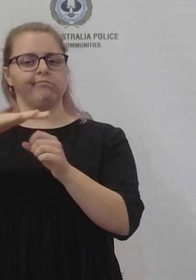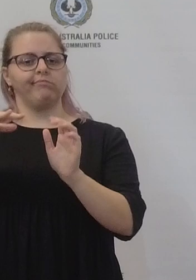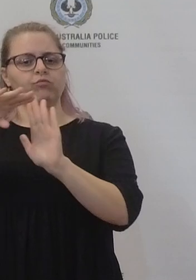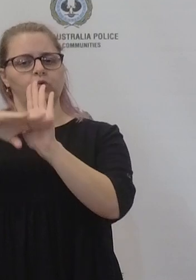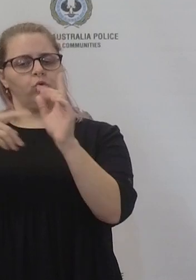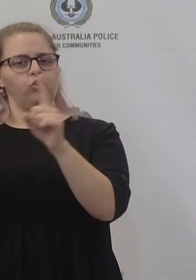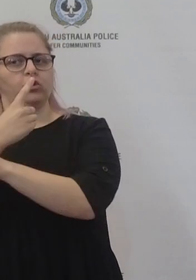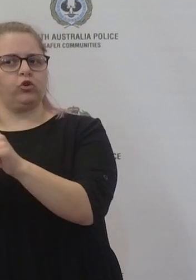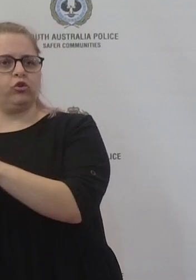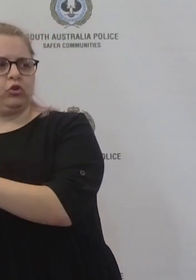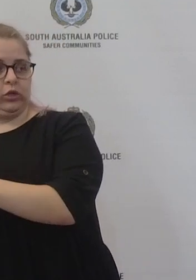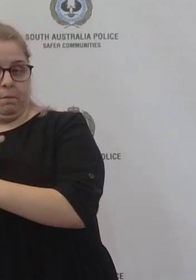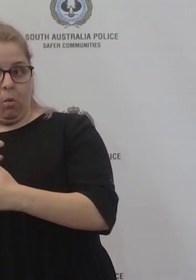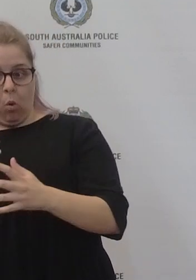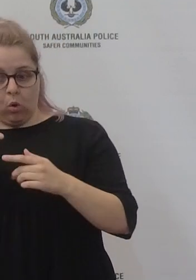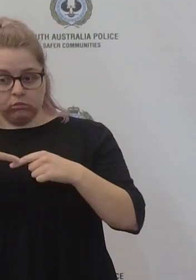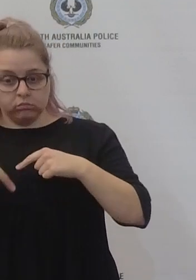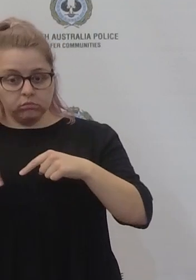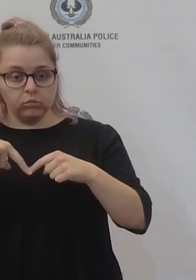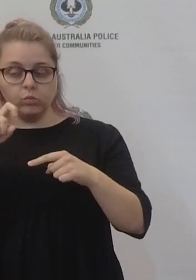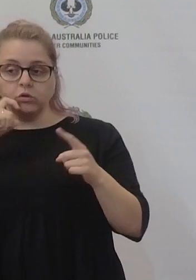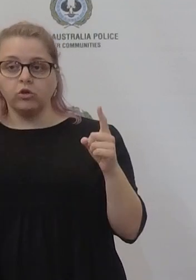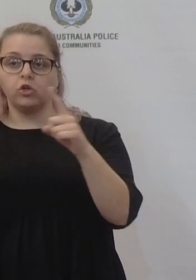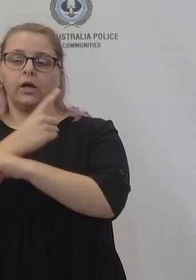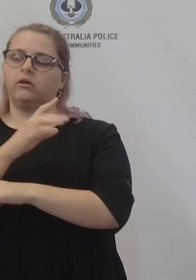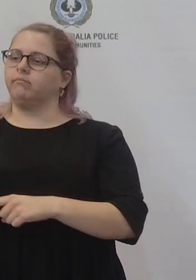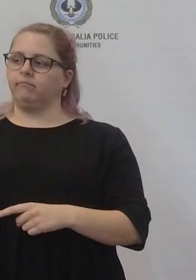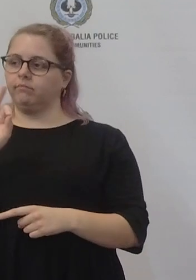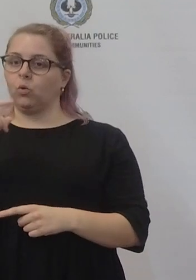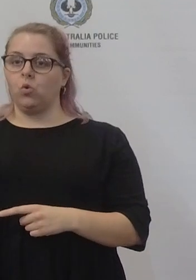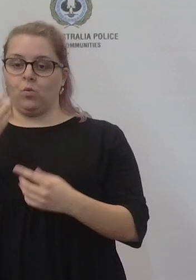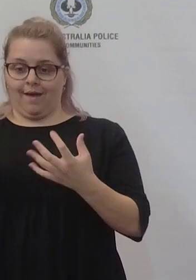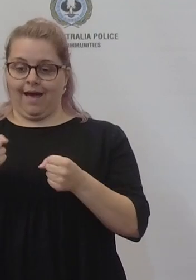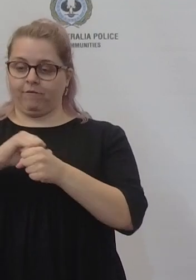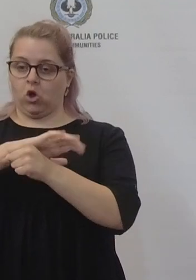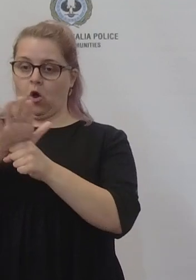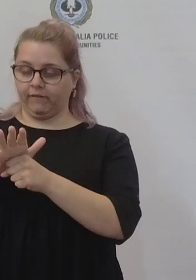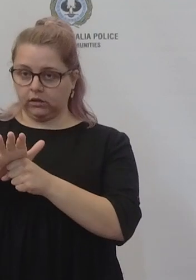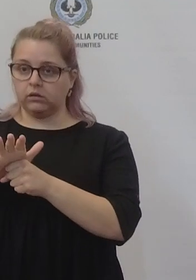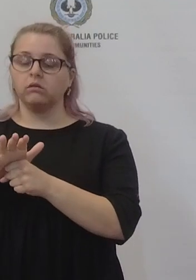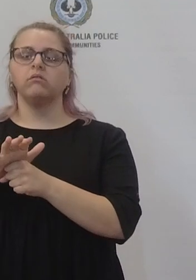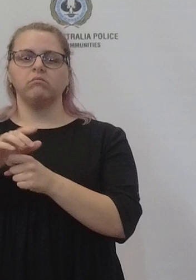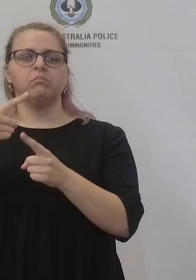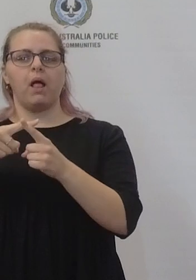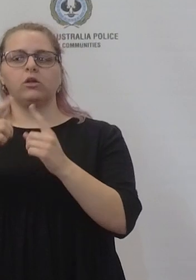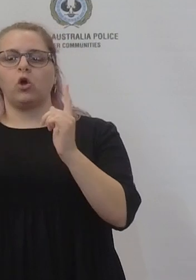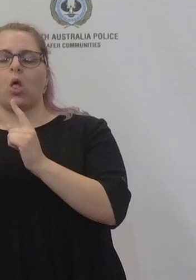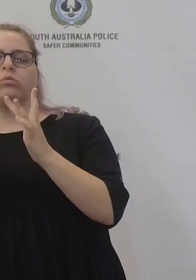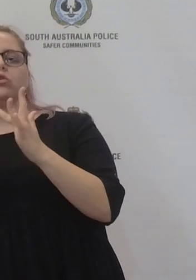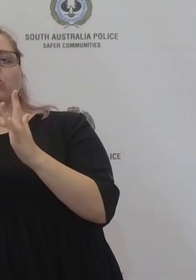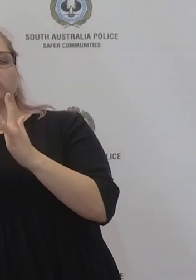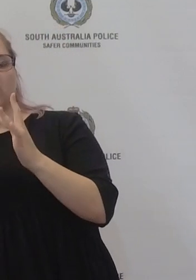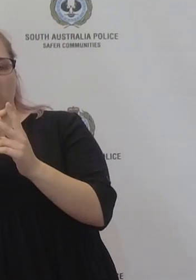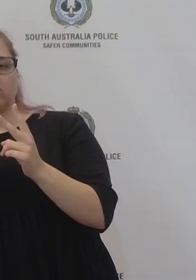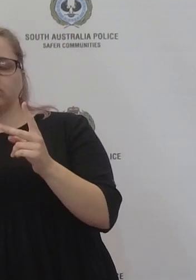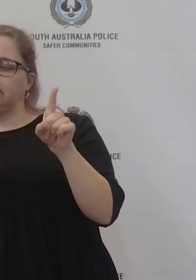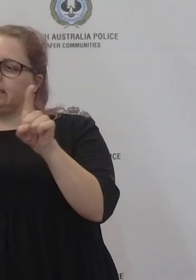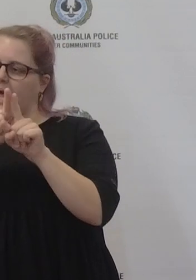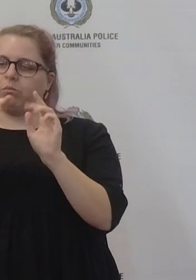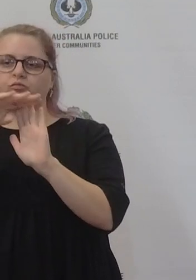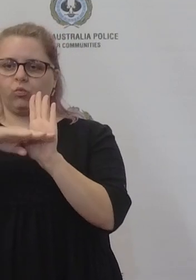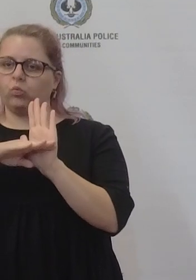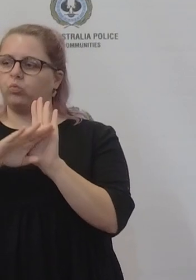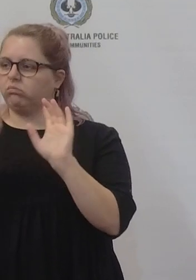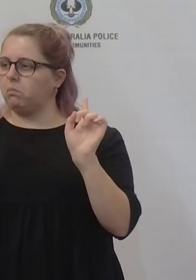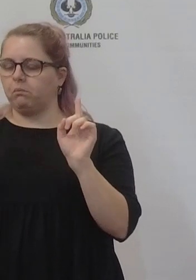isolation requirements for COVID positive people remain the same as does quarantine for close contacts it is a subject of continuous review